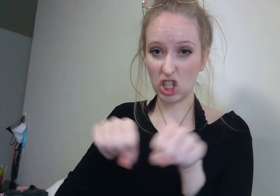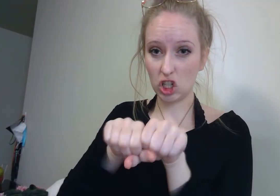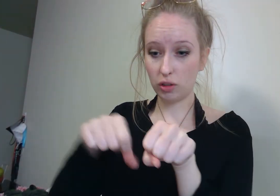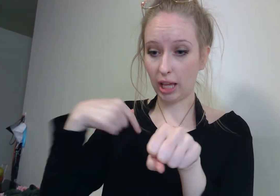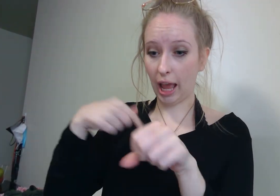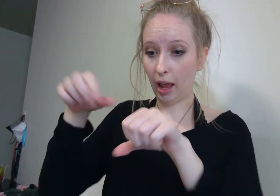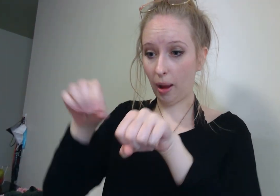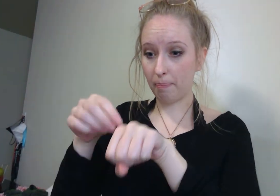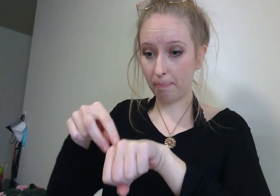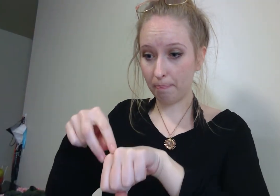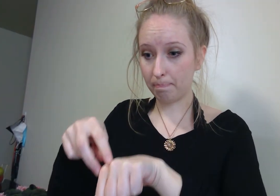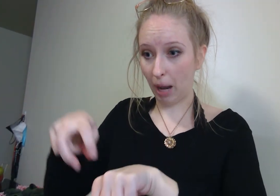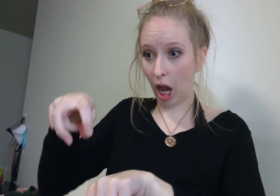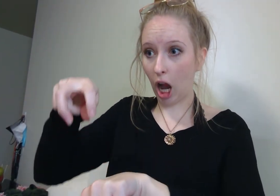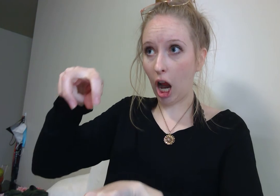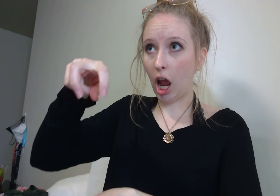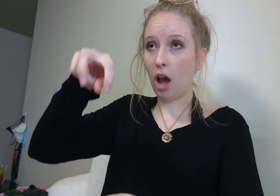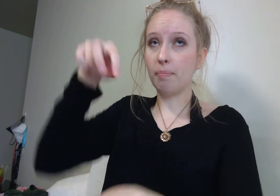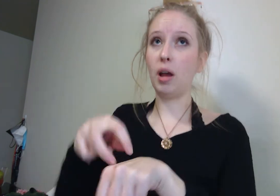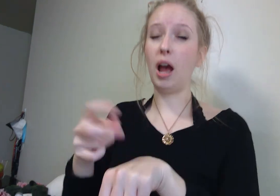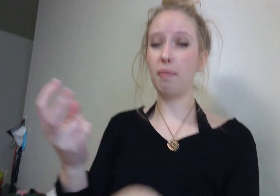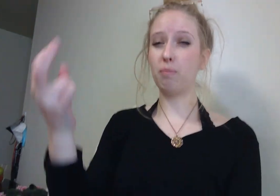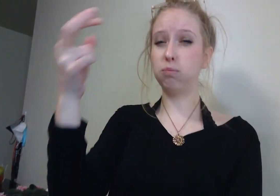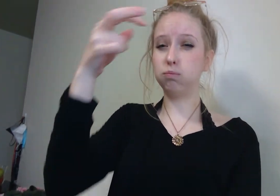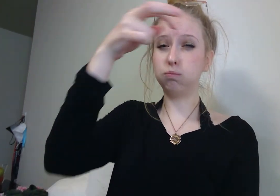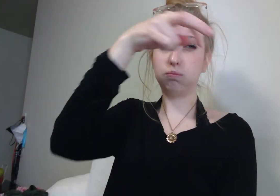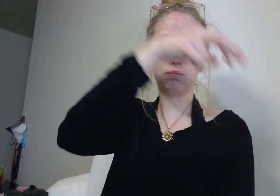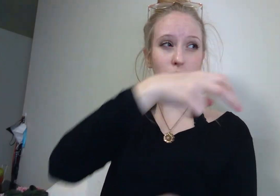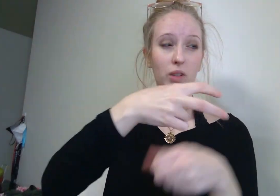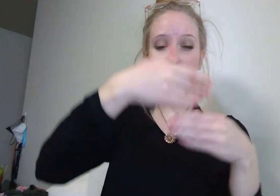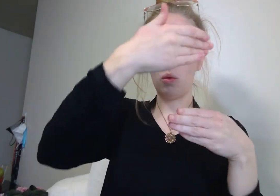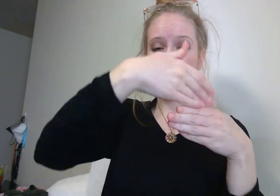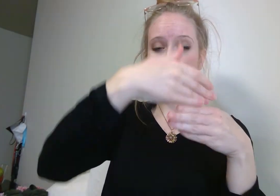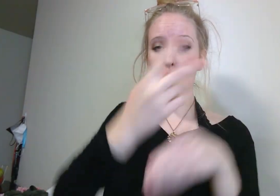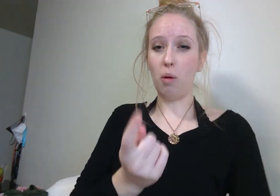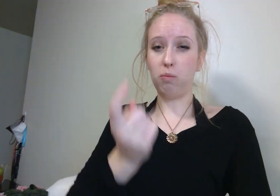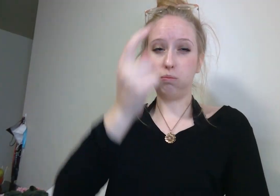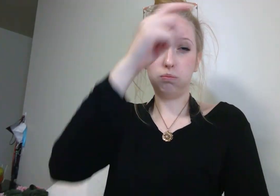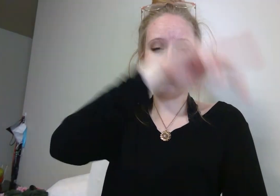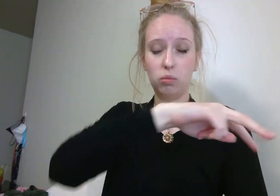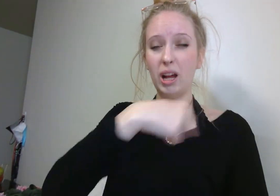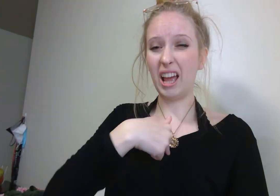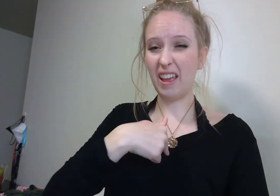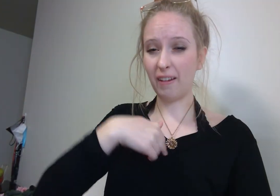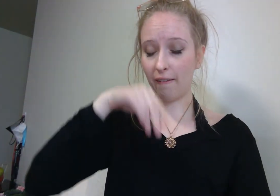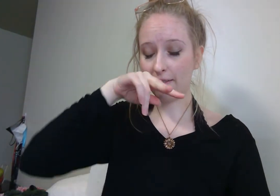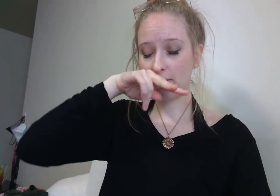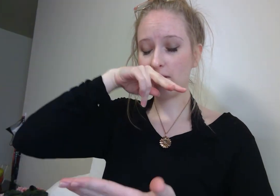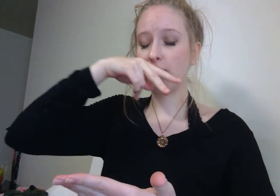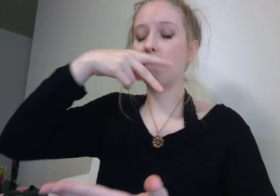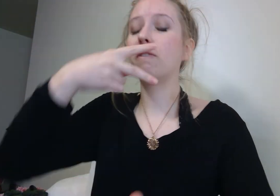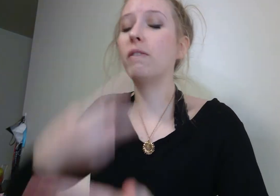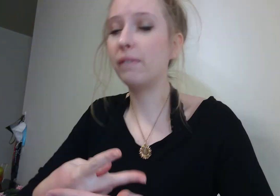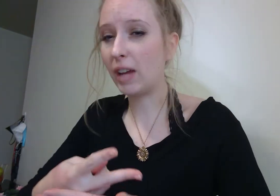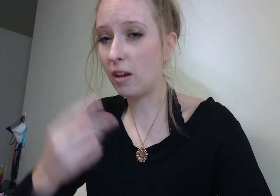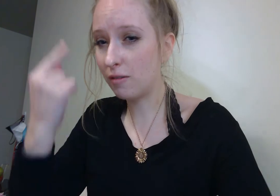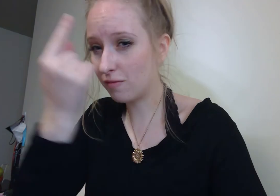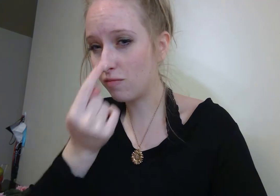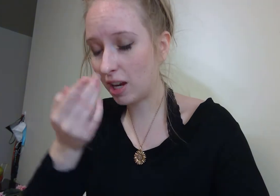over a concrete barrier all the way to the other side of the street. I landed face first on this grassy area outside the financial center.